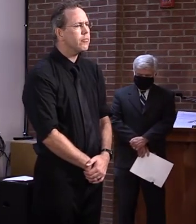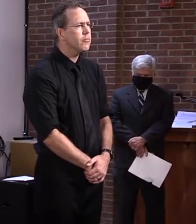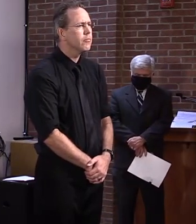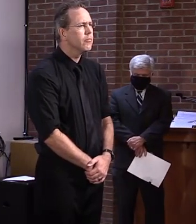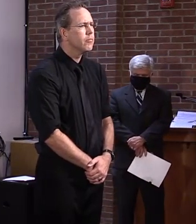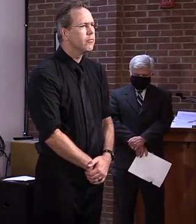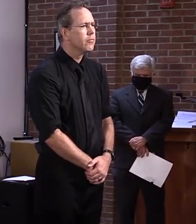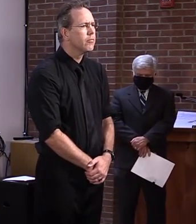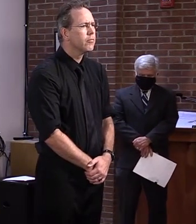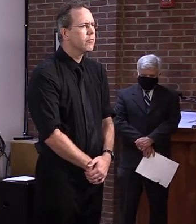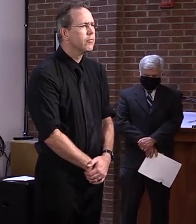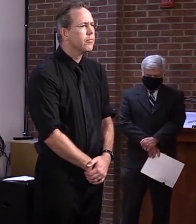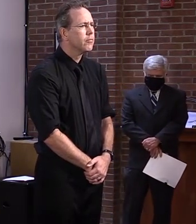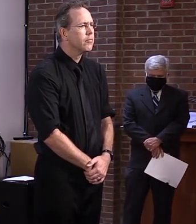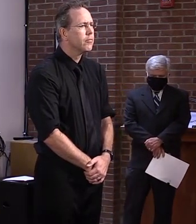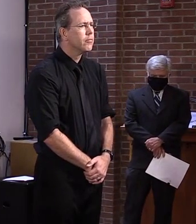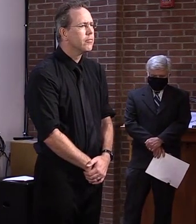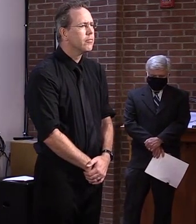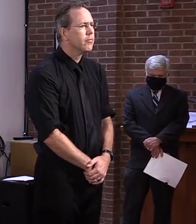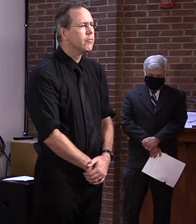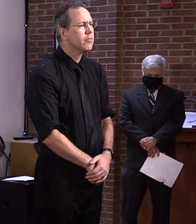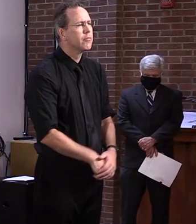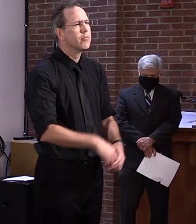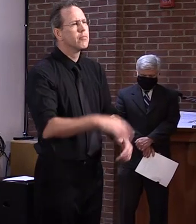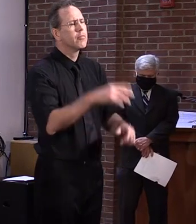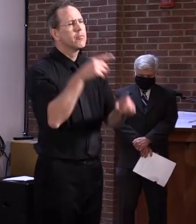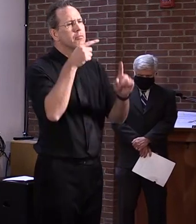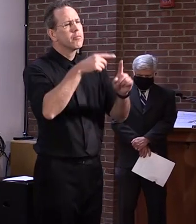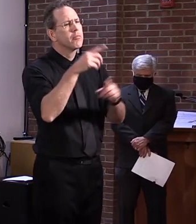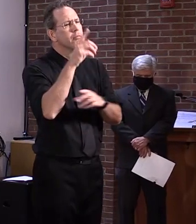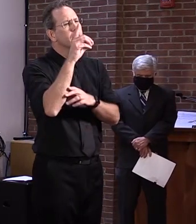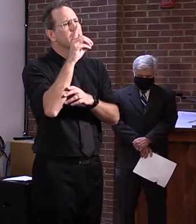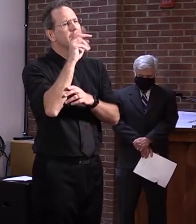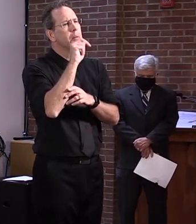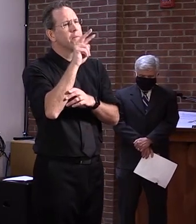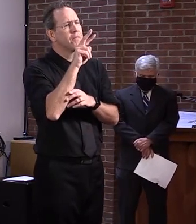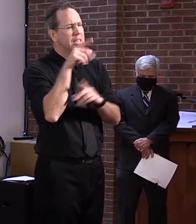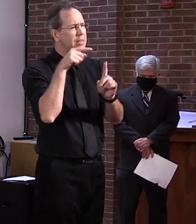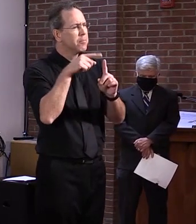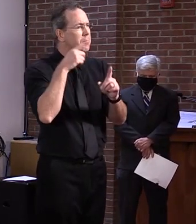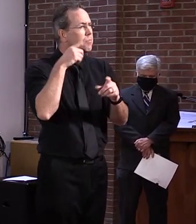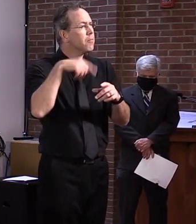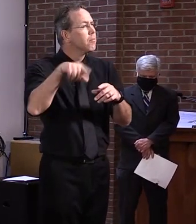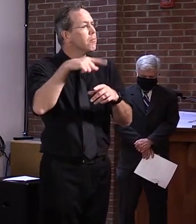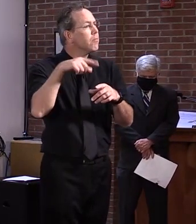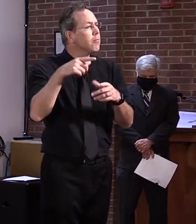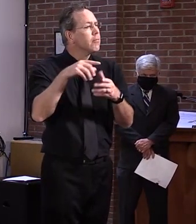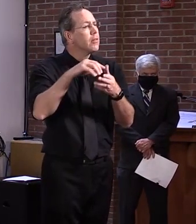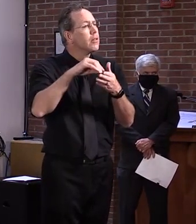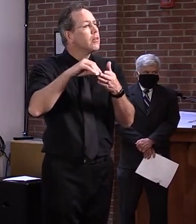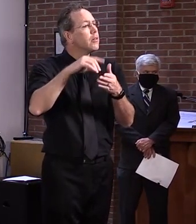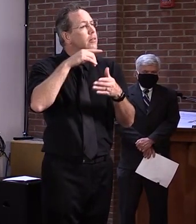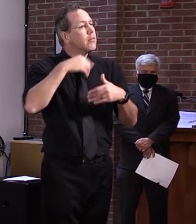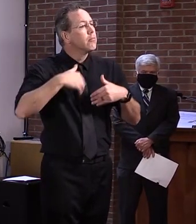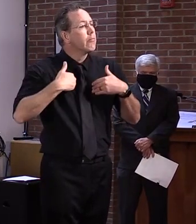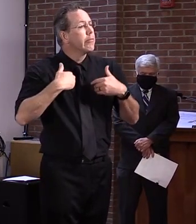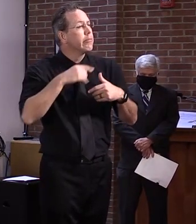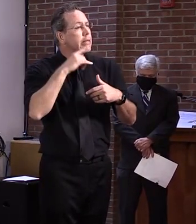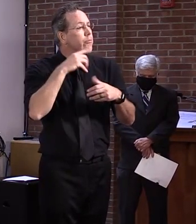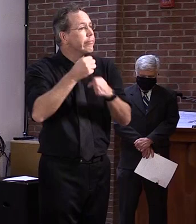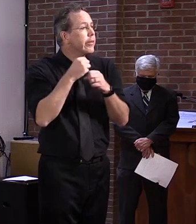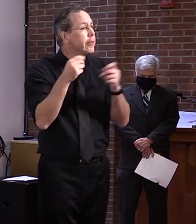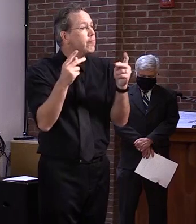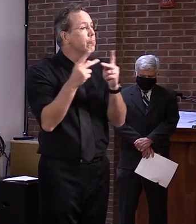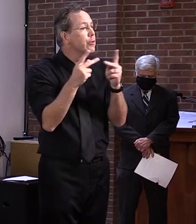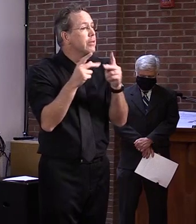a, it's a priority and, and that these permit takers are actually, uh, knowing the needed knowledge and